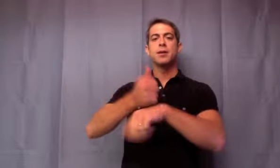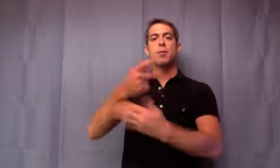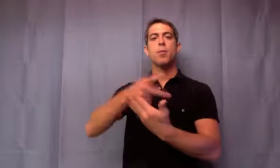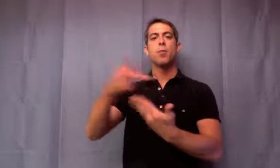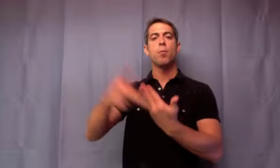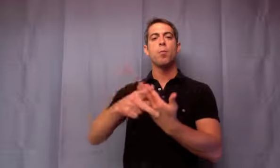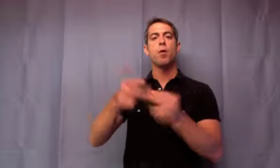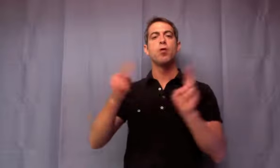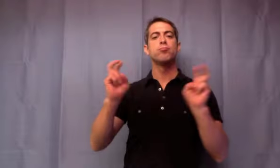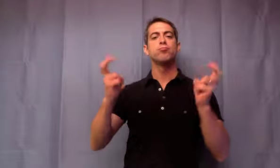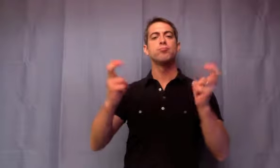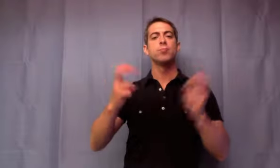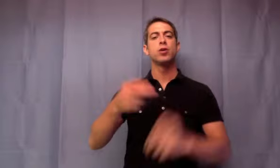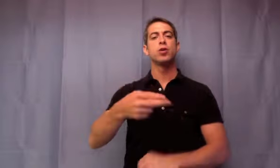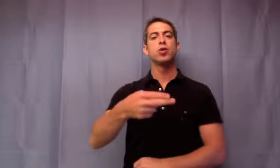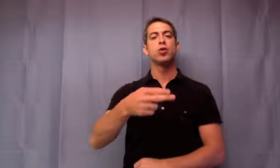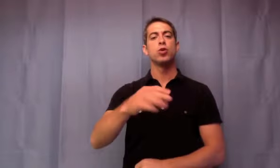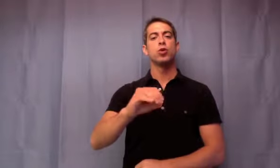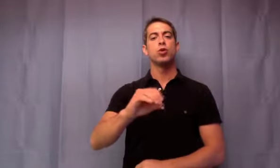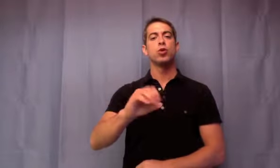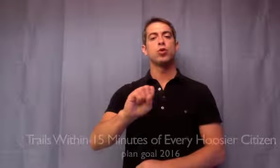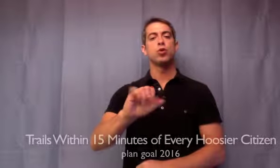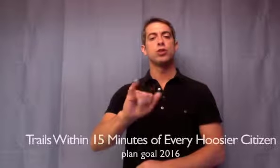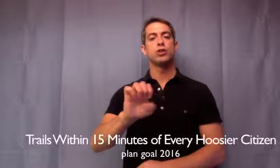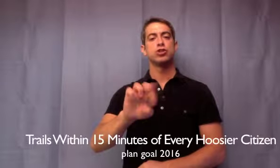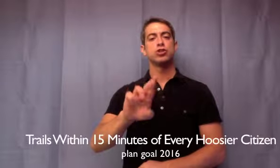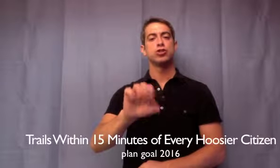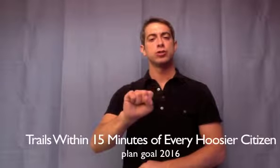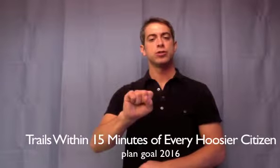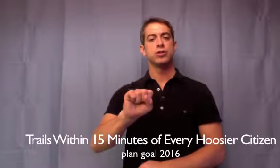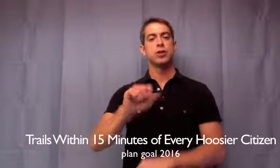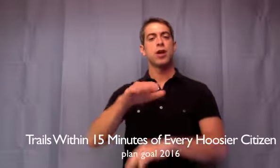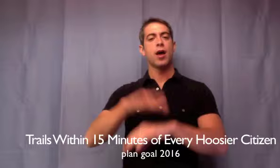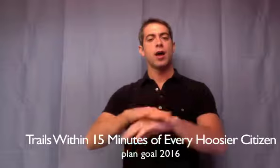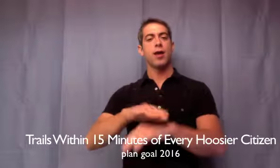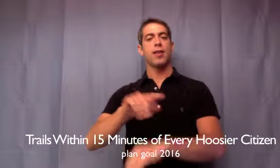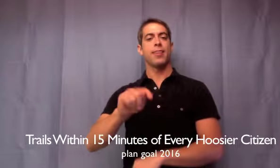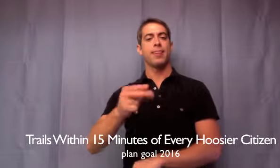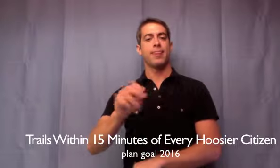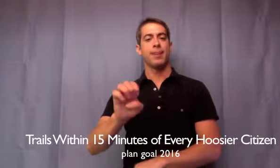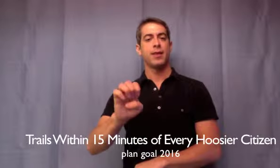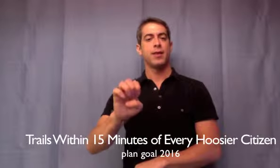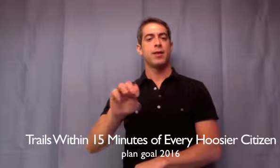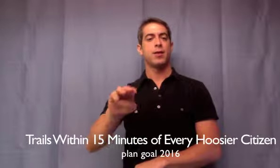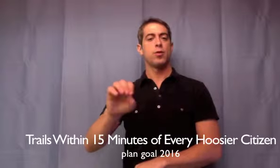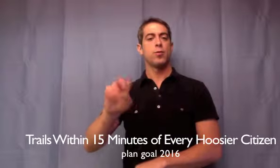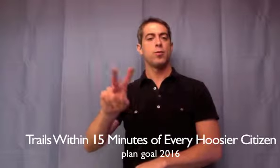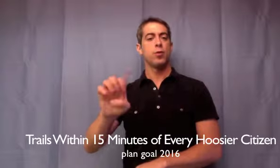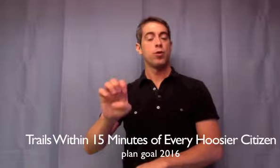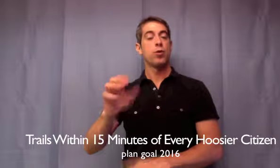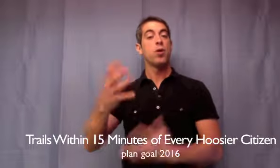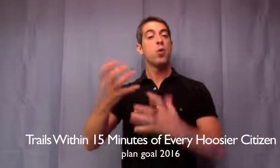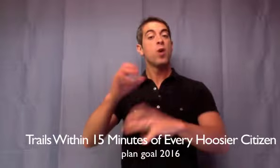to have a trail located within 15 minutes of every Hoosier citizen by 2016.